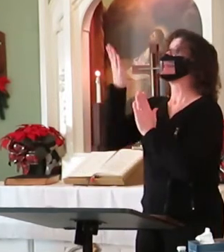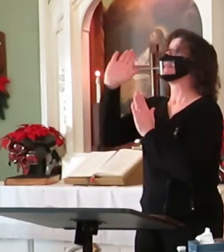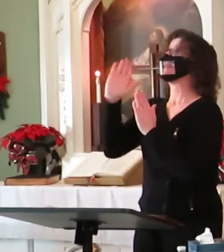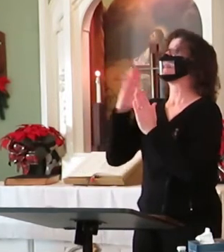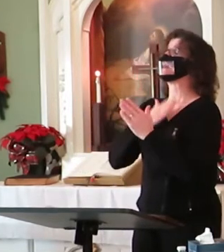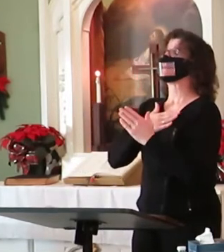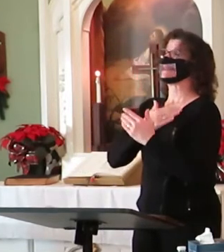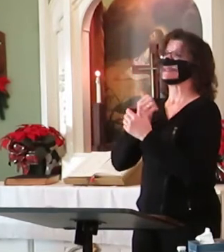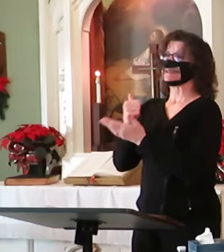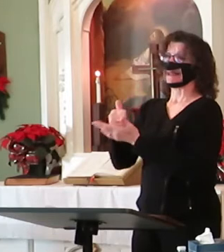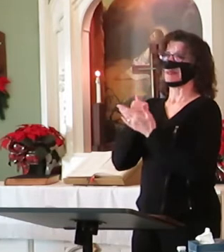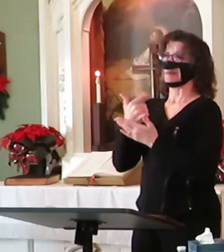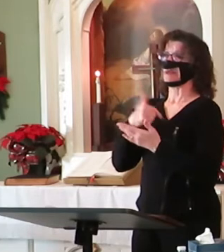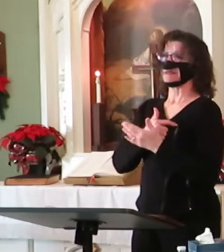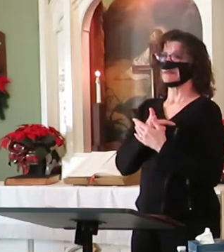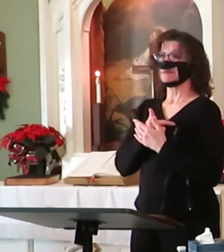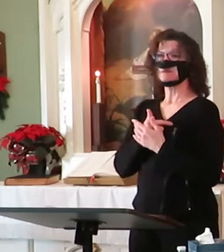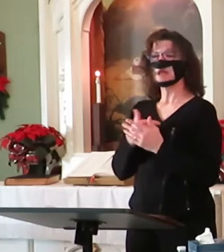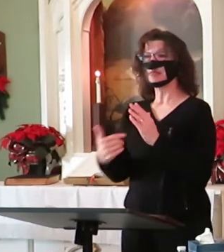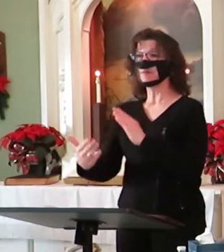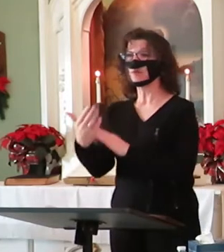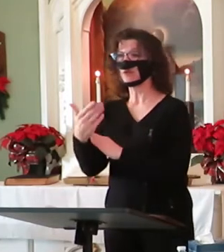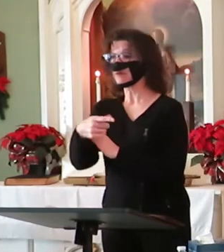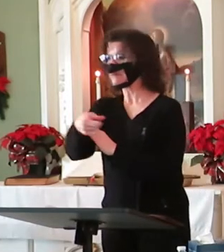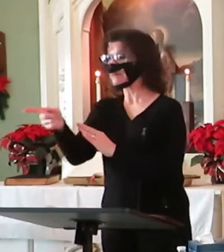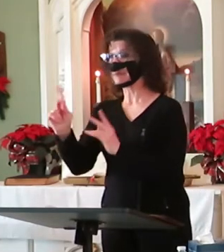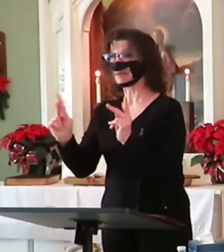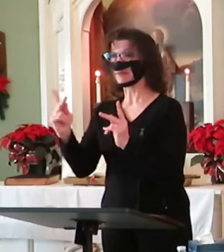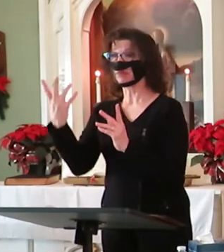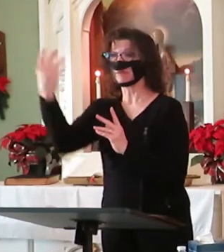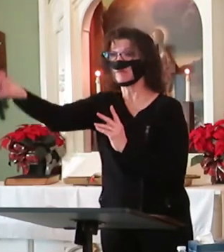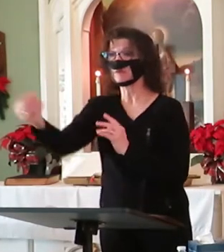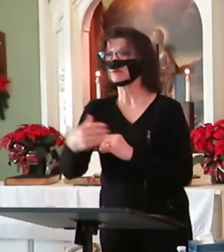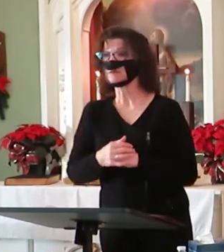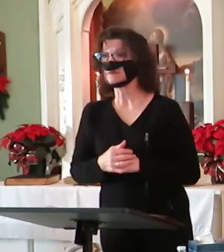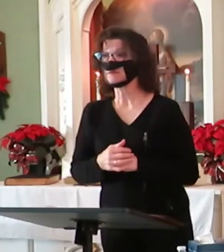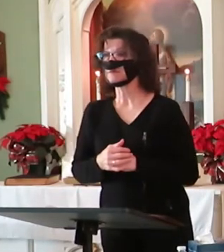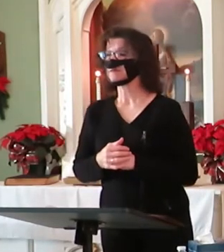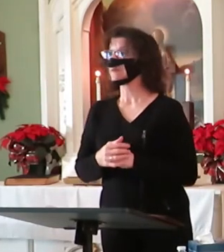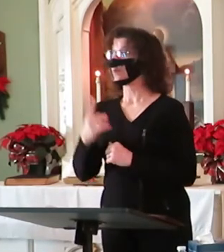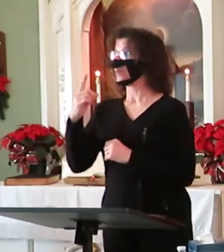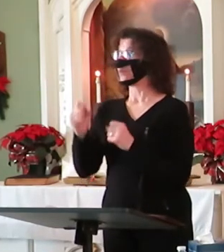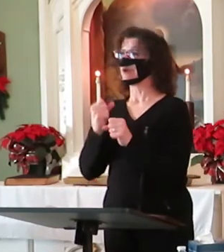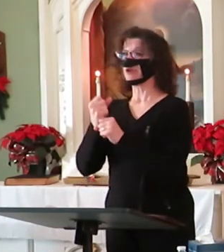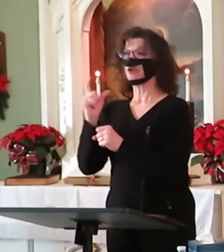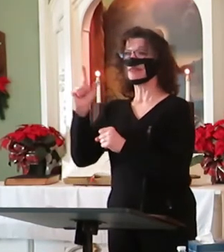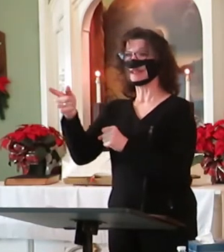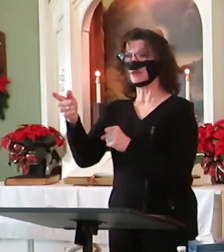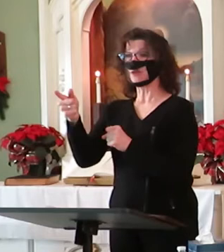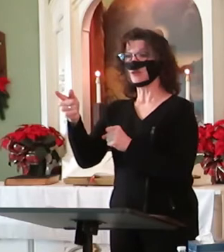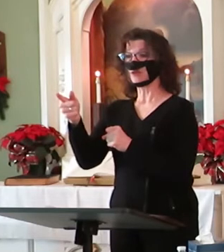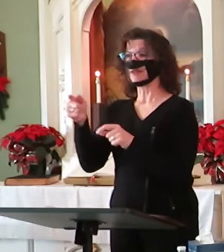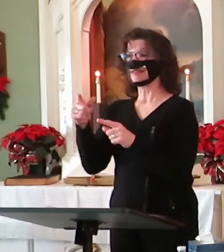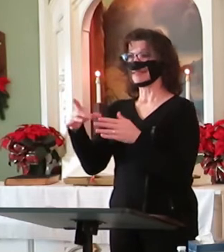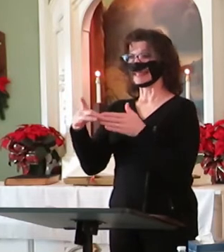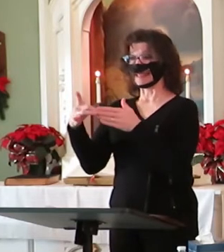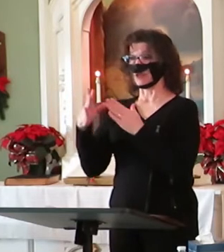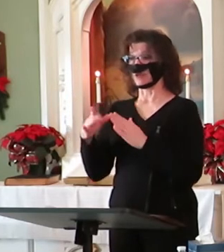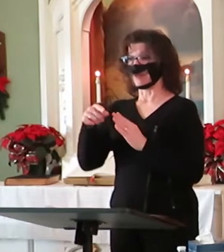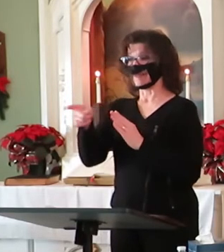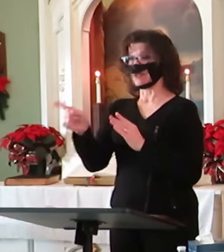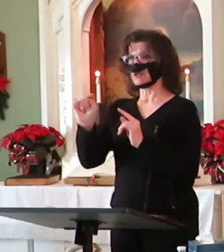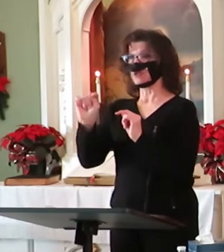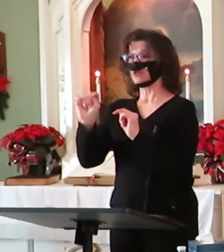attack that was unaccountably left. And a year later, the chief of the tribe was converted to Christ, and